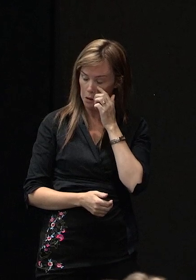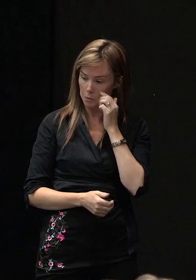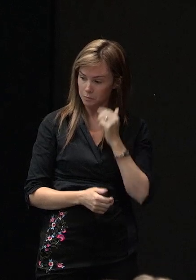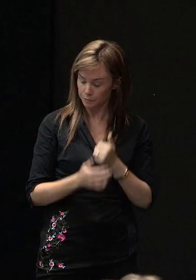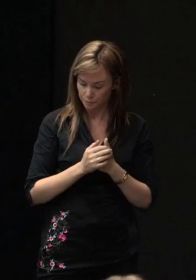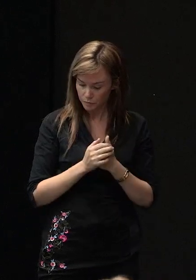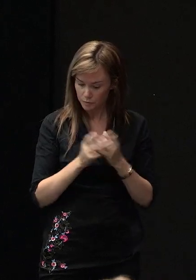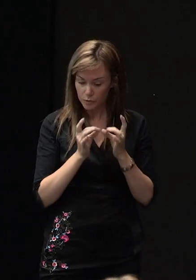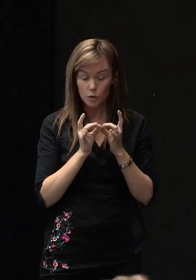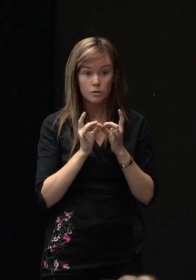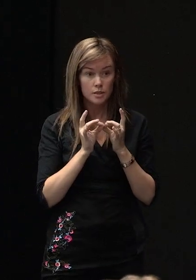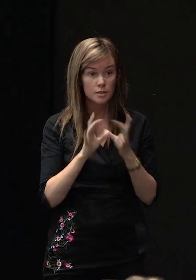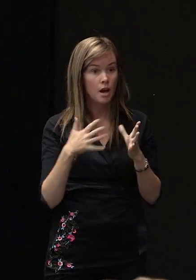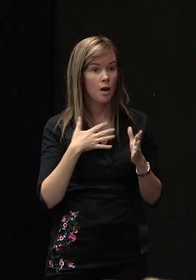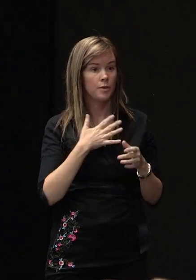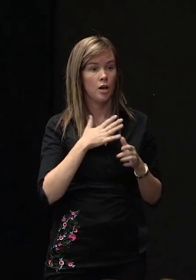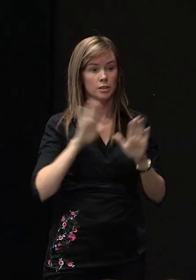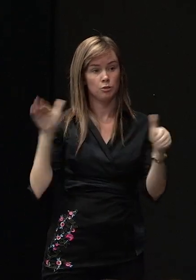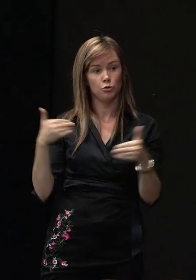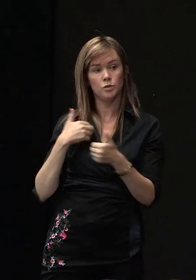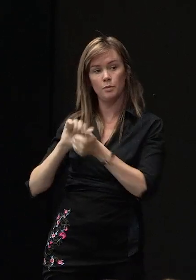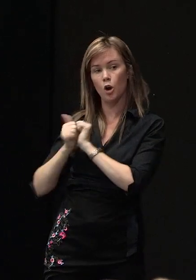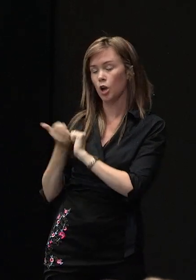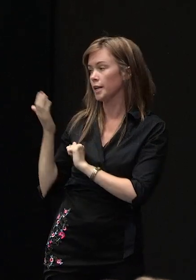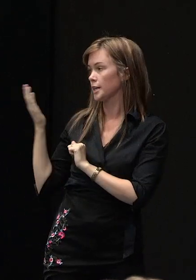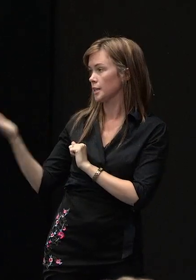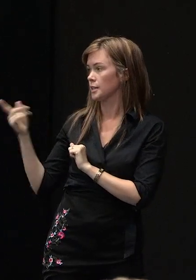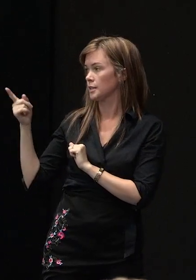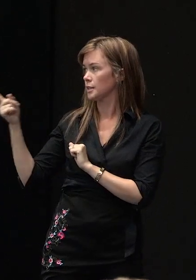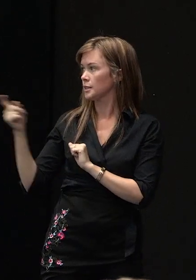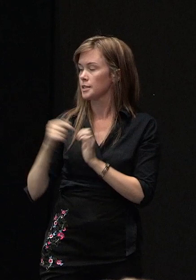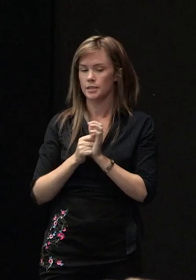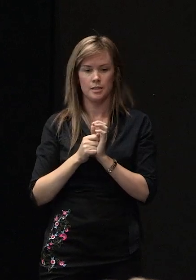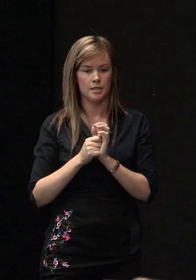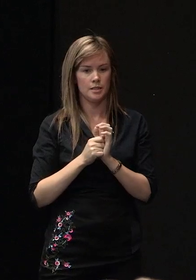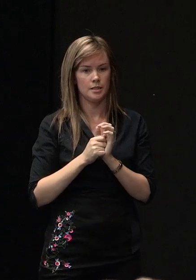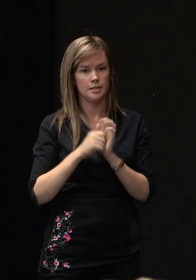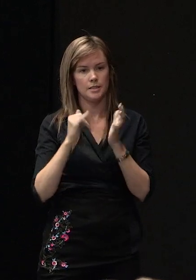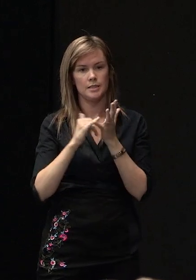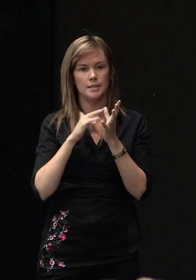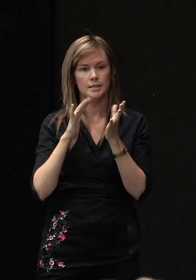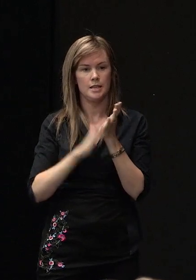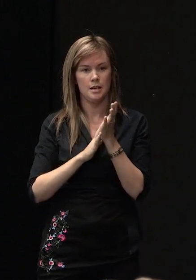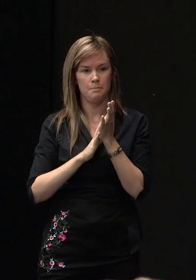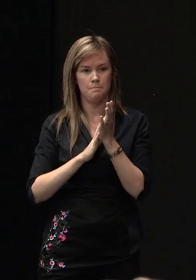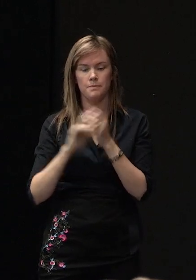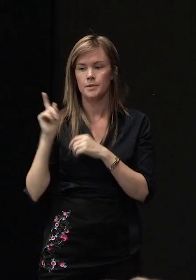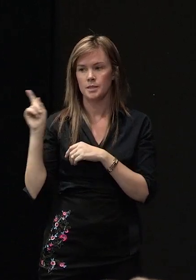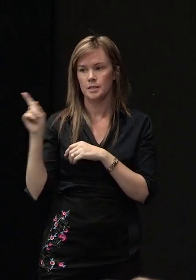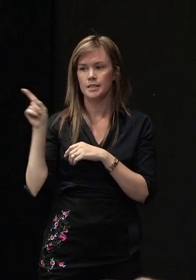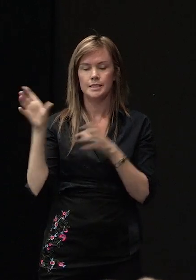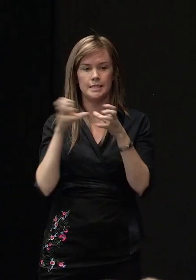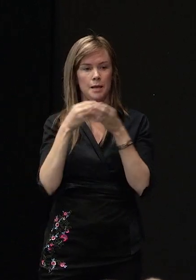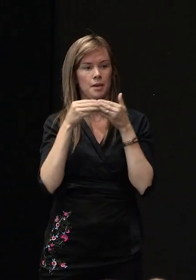To start off with, I'd like to introduce my colleague. This is Sanjay Dutt. He's a team leader at Christchurch City